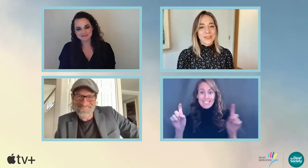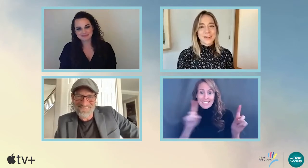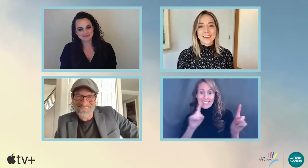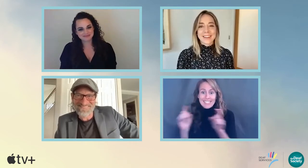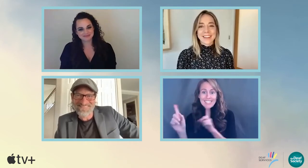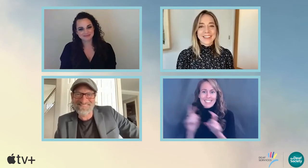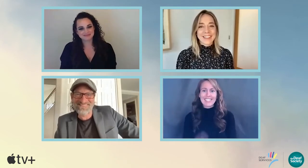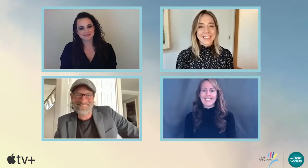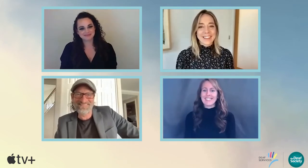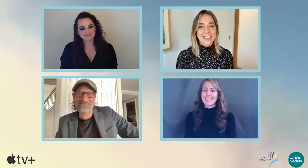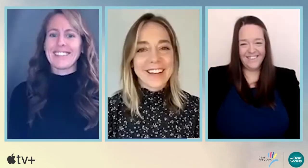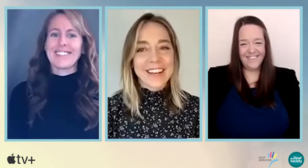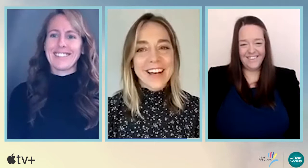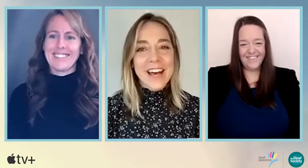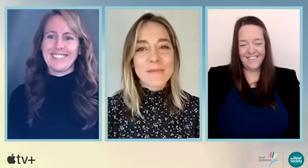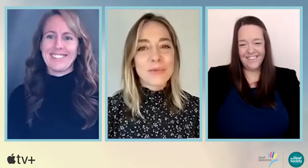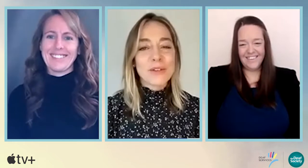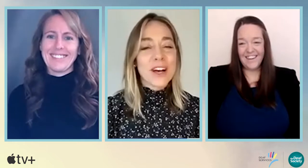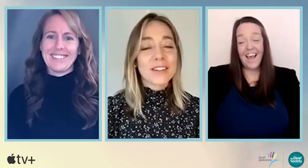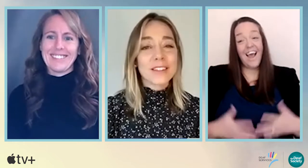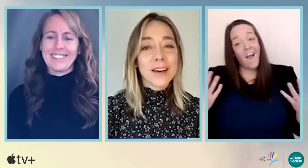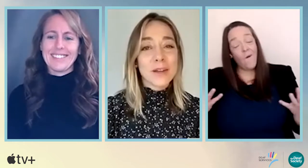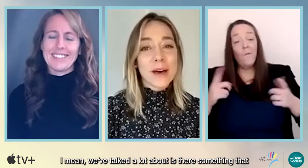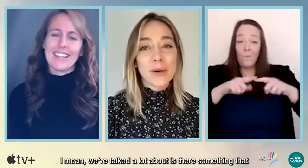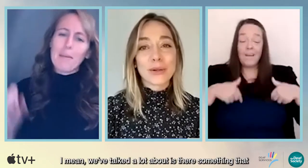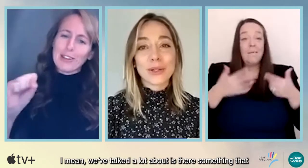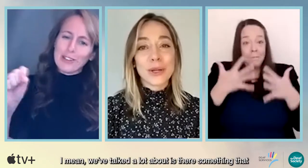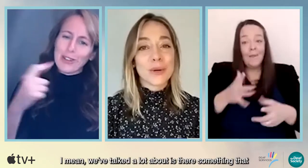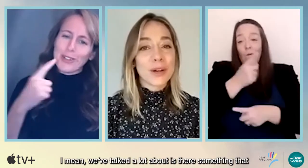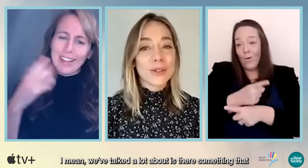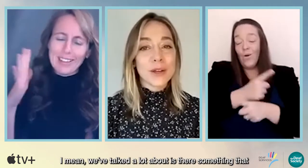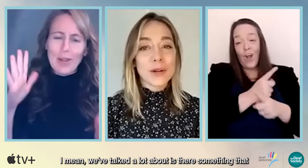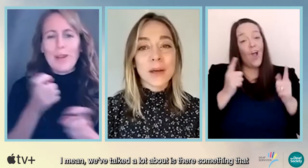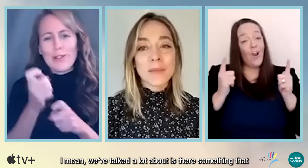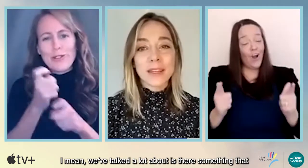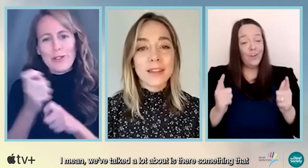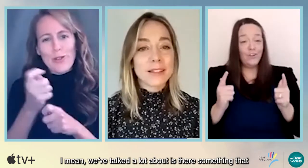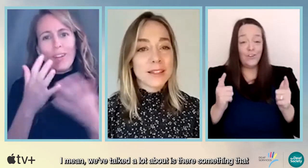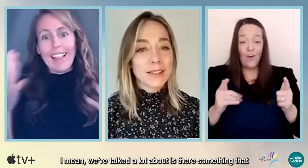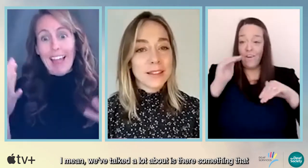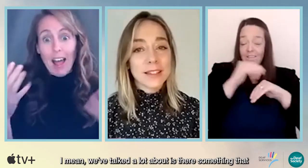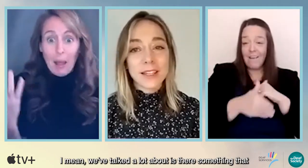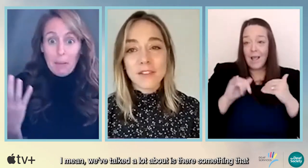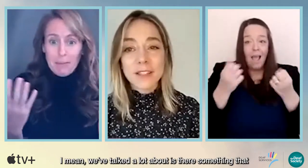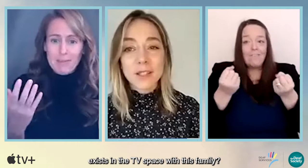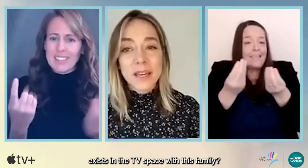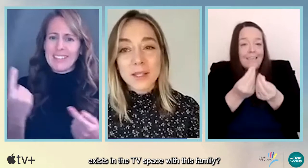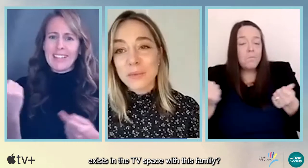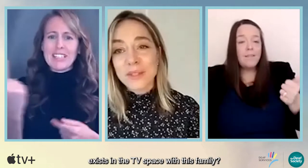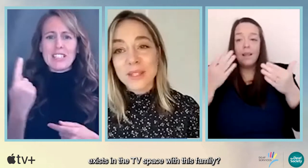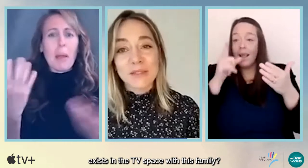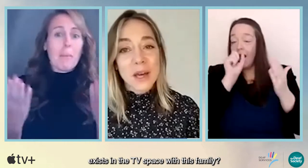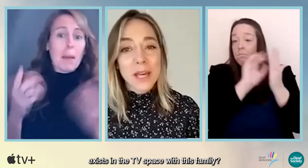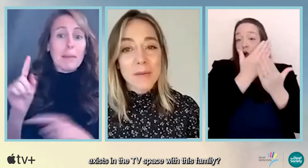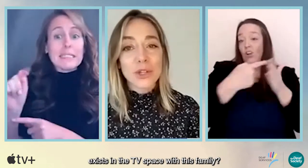Yes, please. I mean, we've talked a lot about, you know, is there something that exists in the TV space